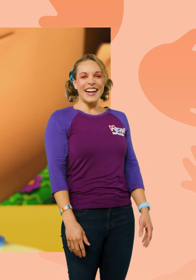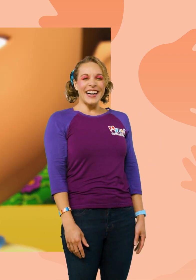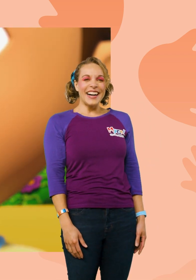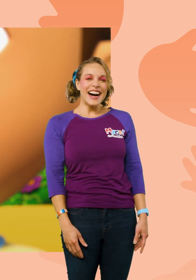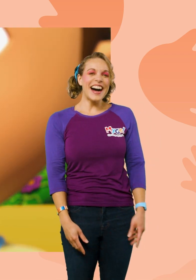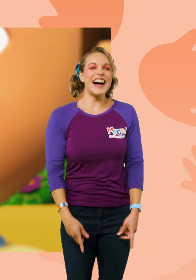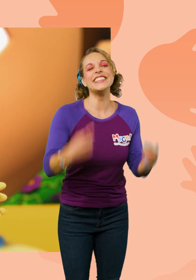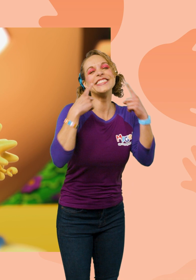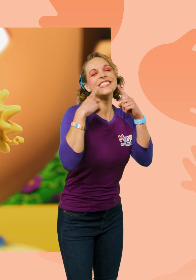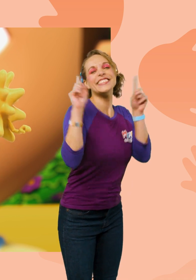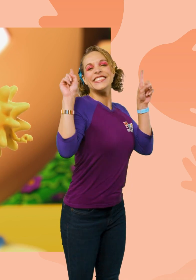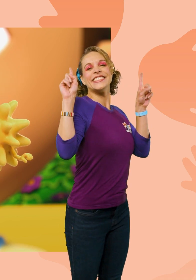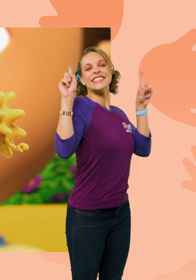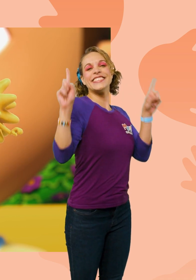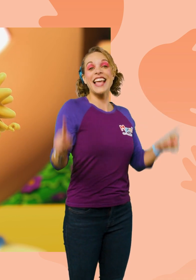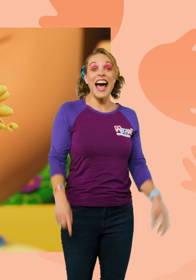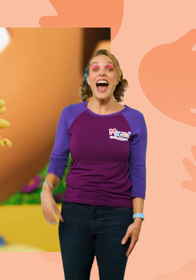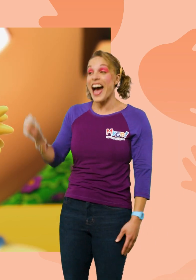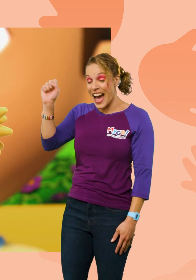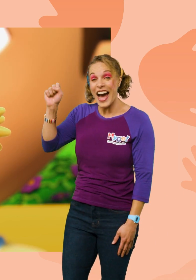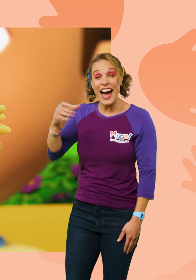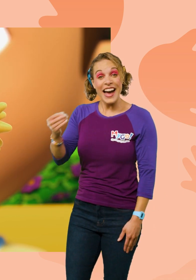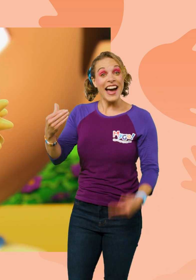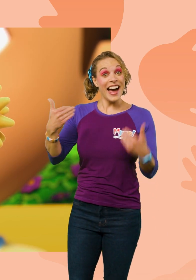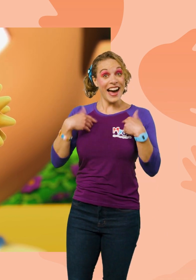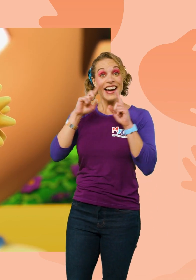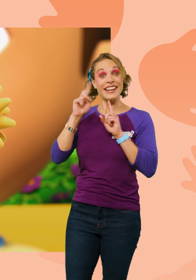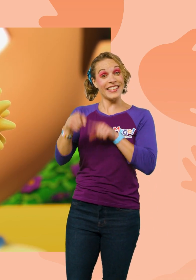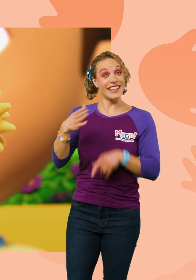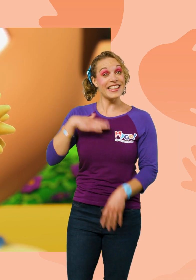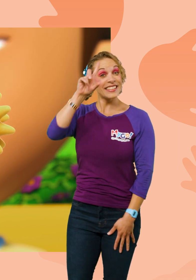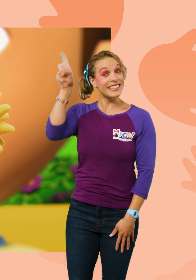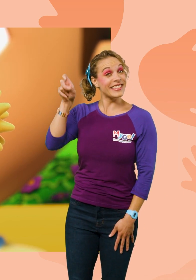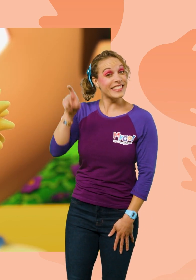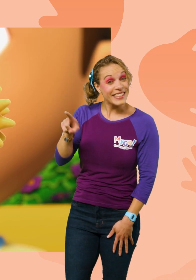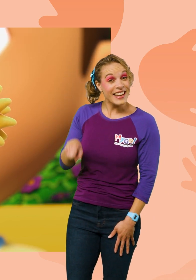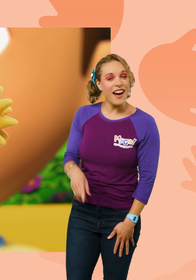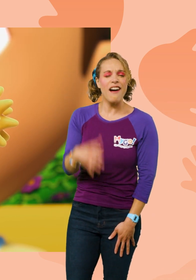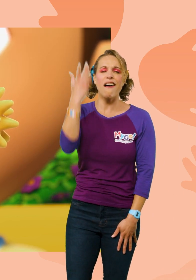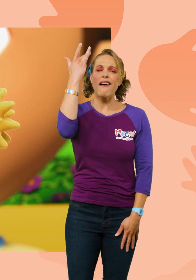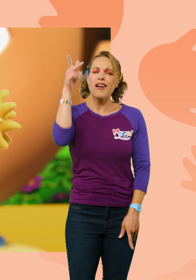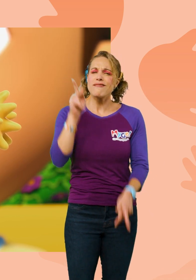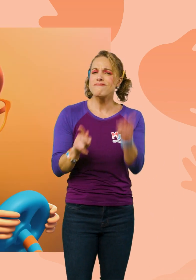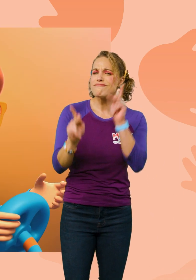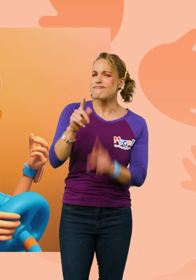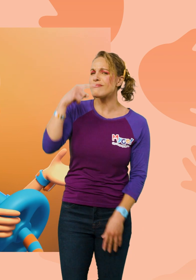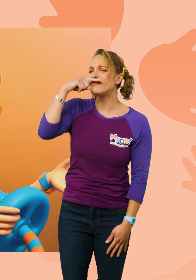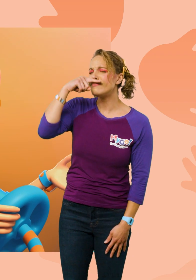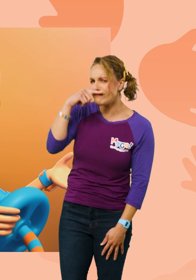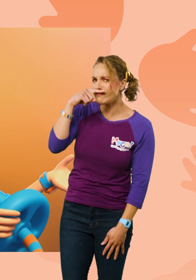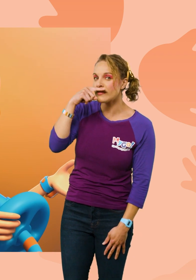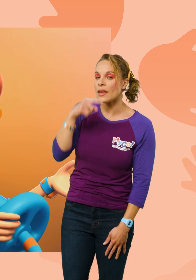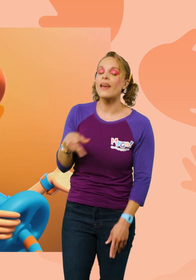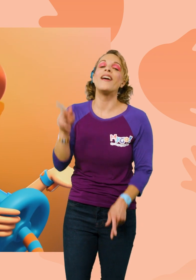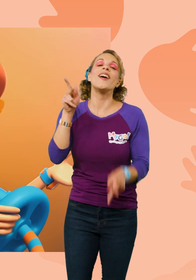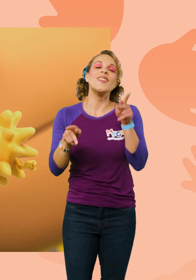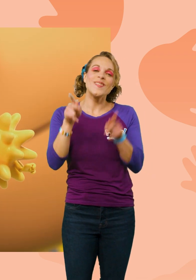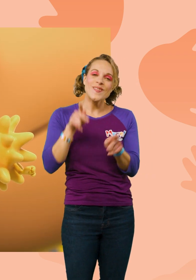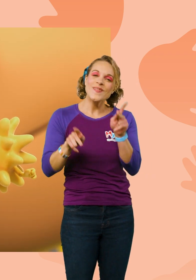We did it! Yes! And I have the answer to my question! Why do people sneeze? People